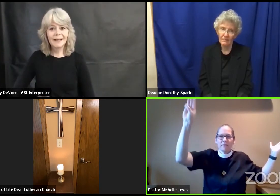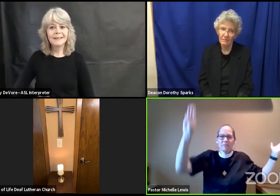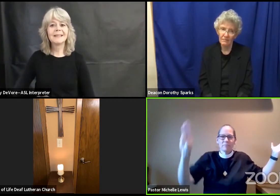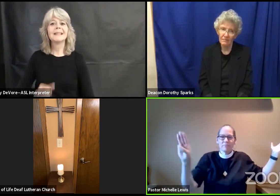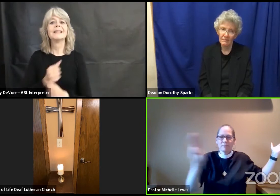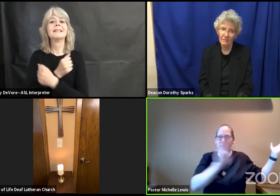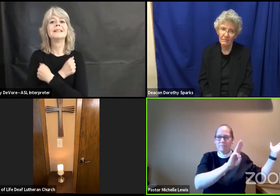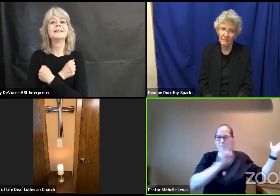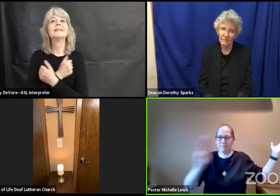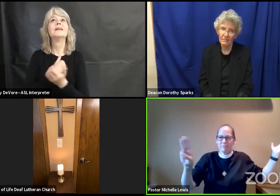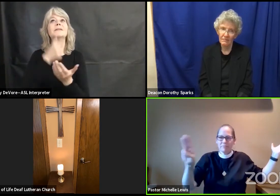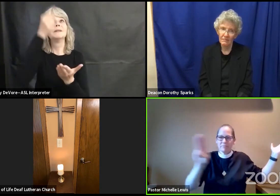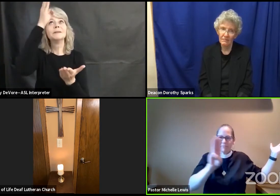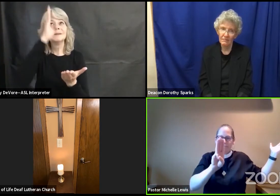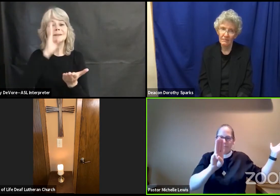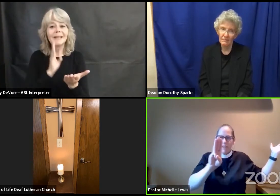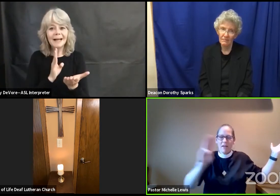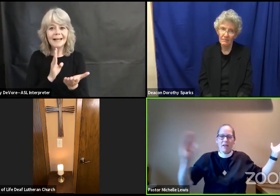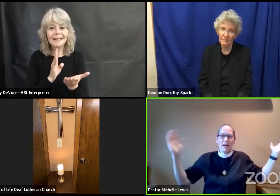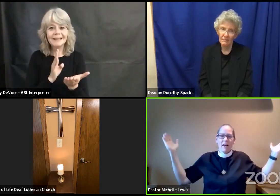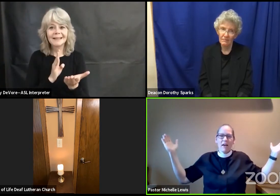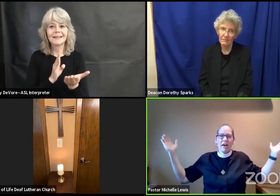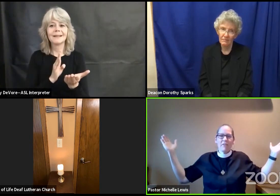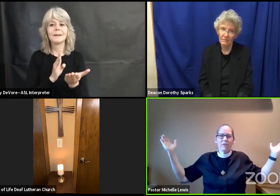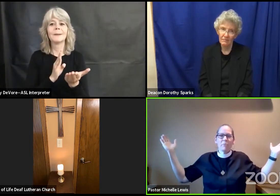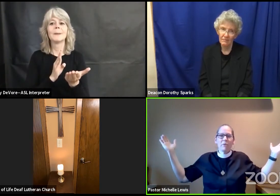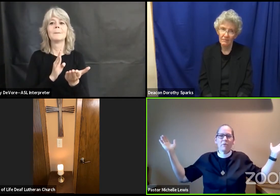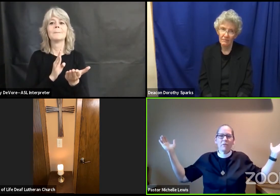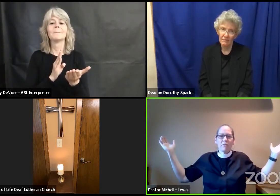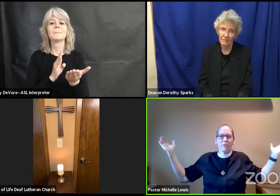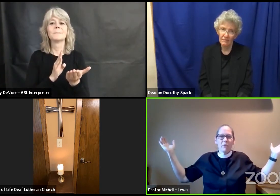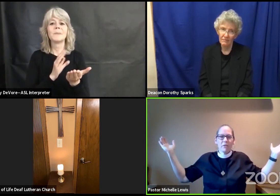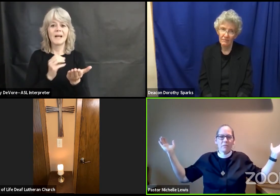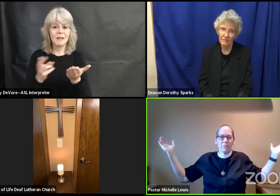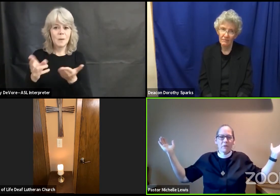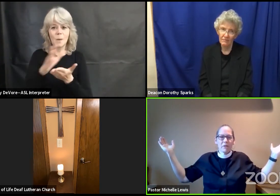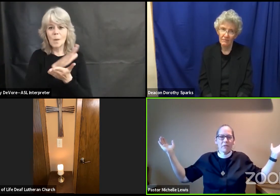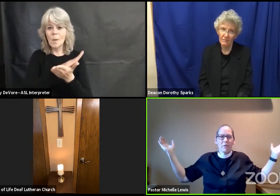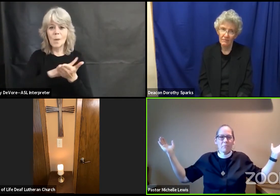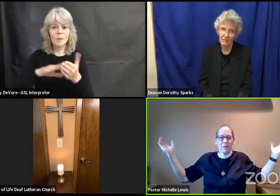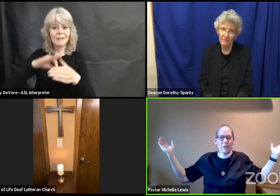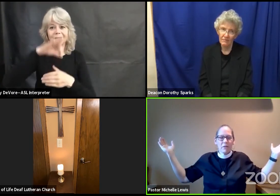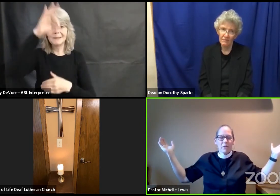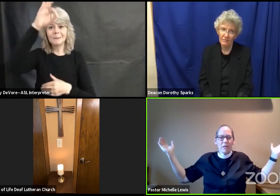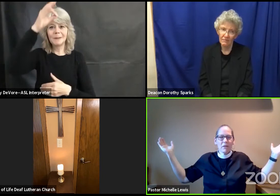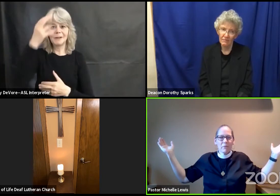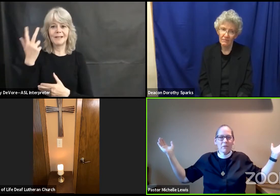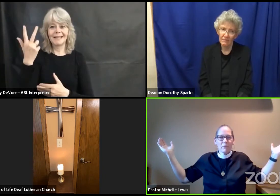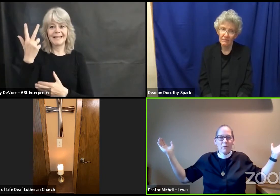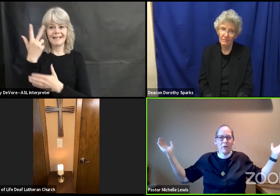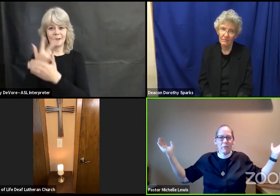and the communion of the Holy Spirit be with you always.